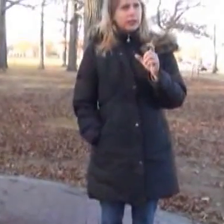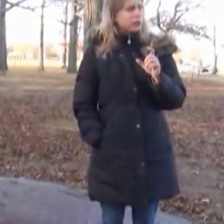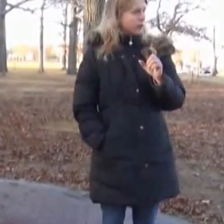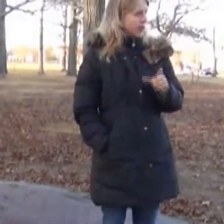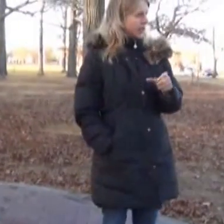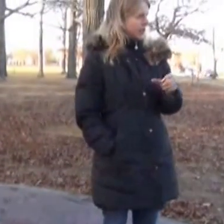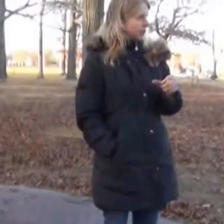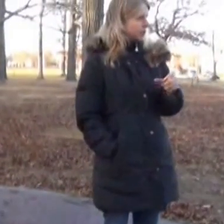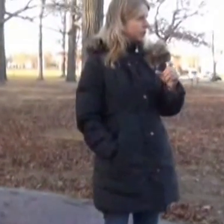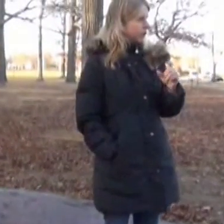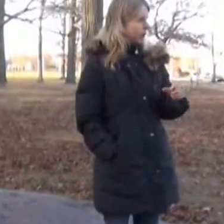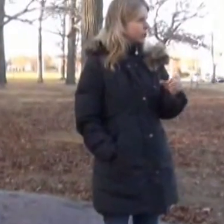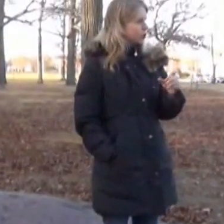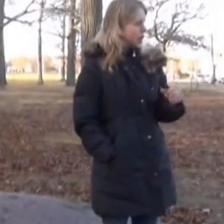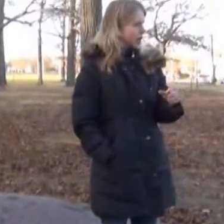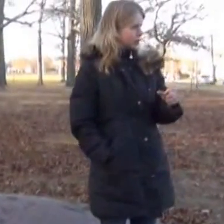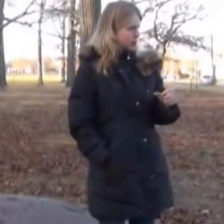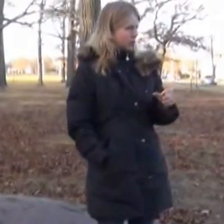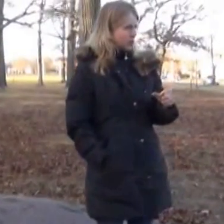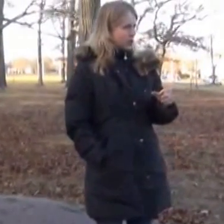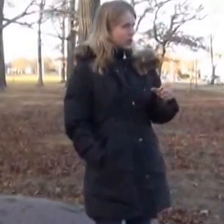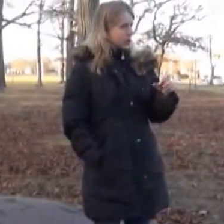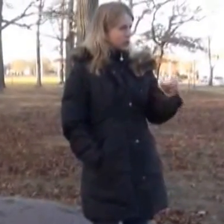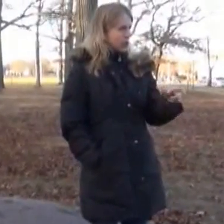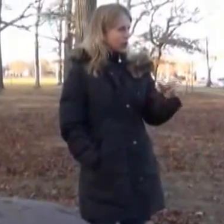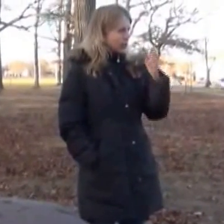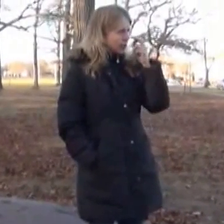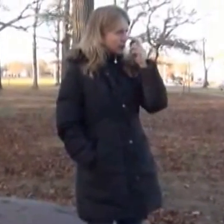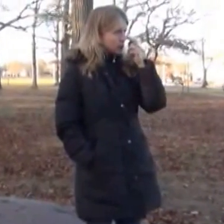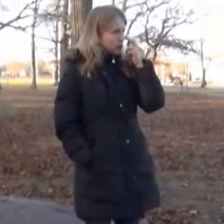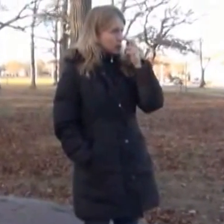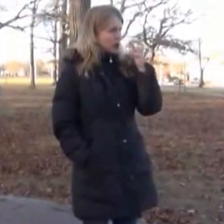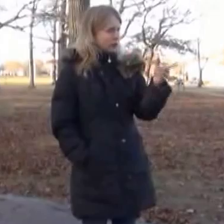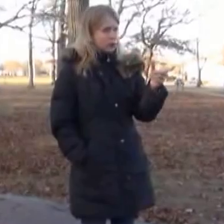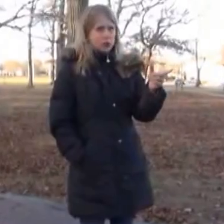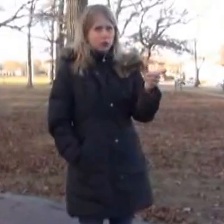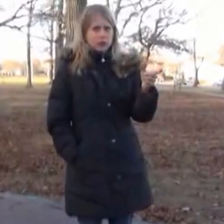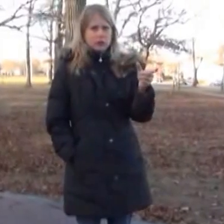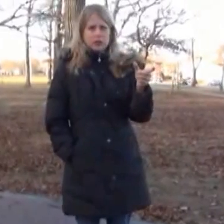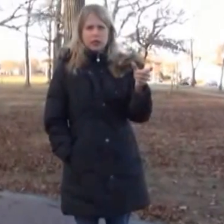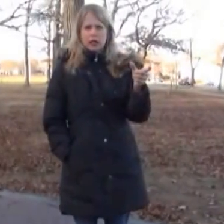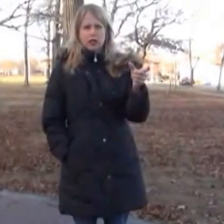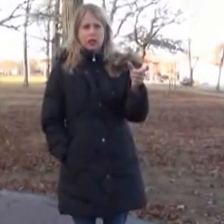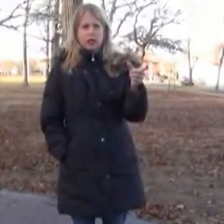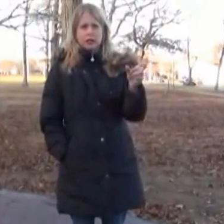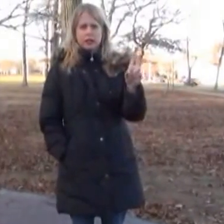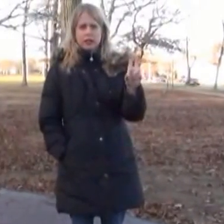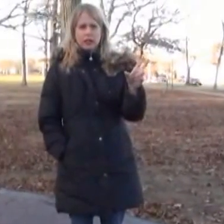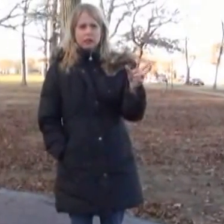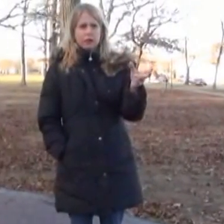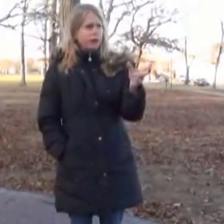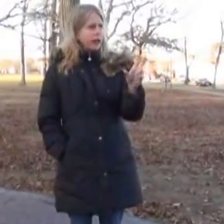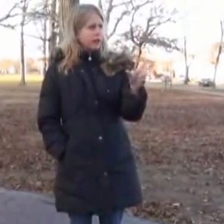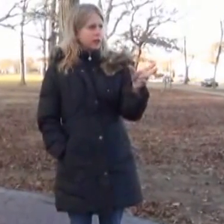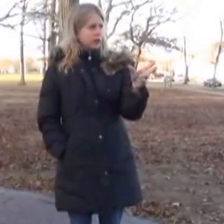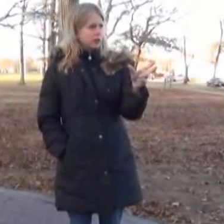he survived is a French doctor saw him. He was 12 years old. He was in the Holocaust for five years